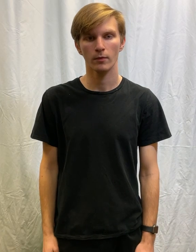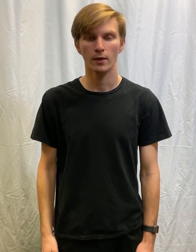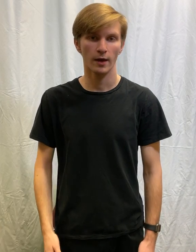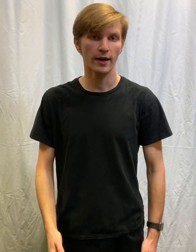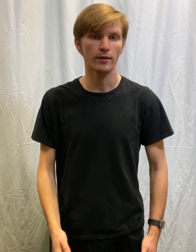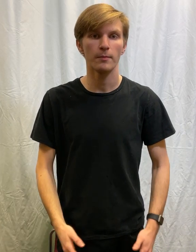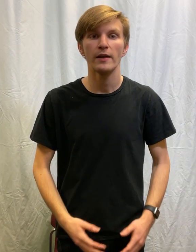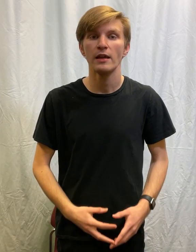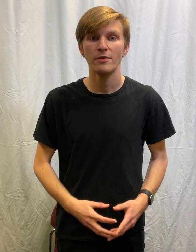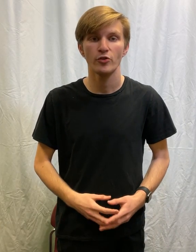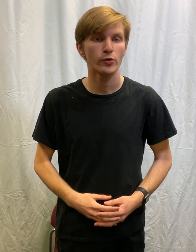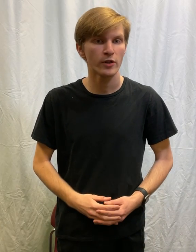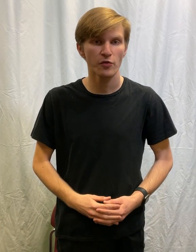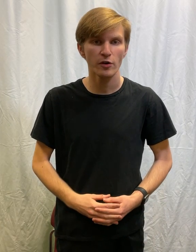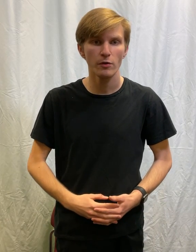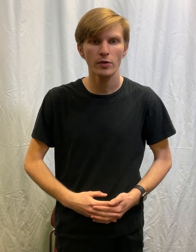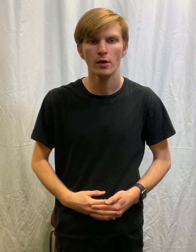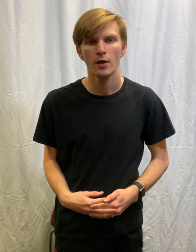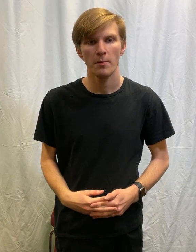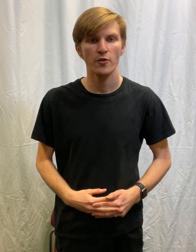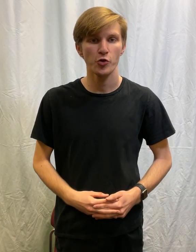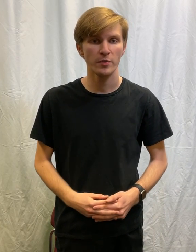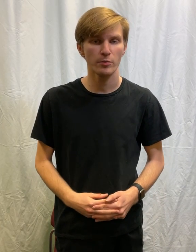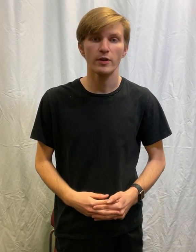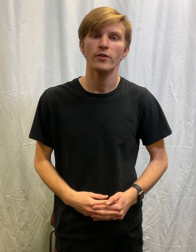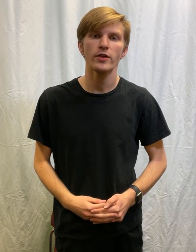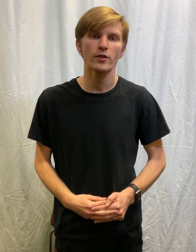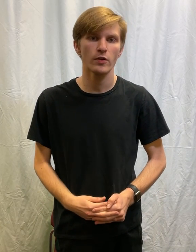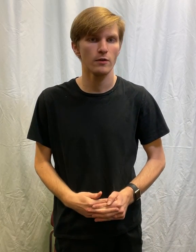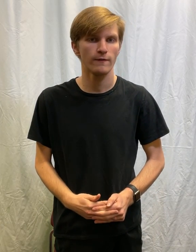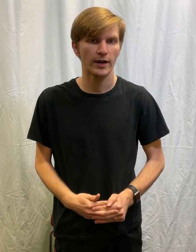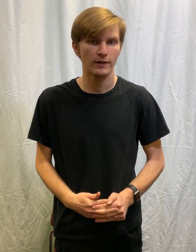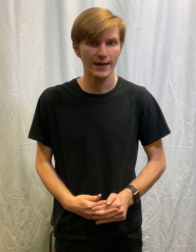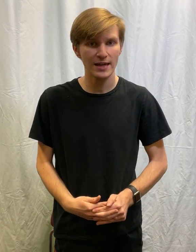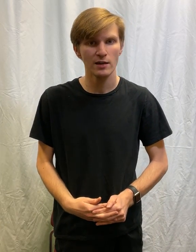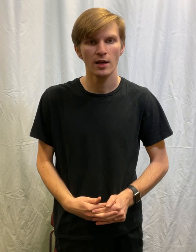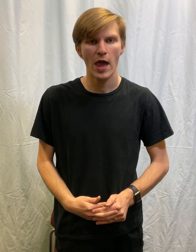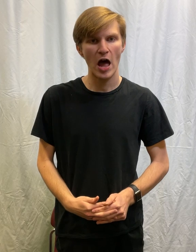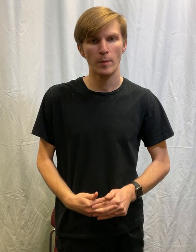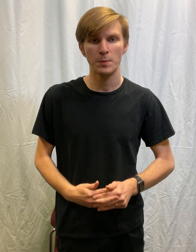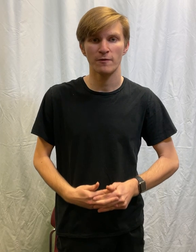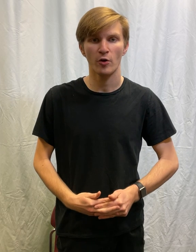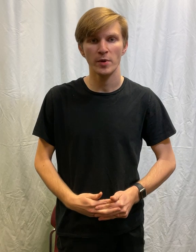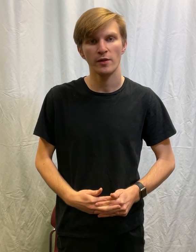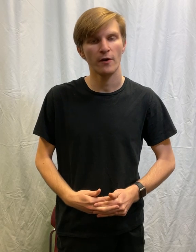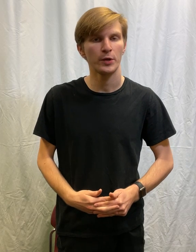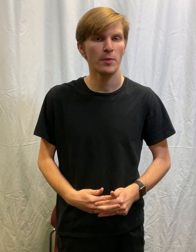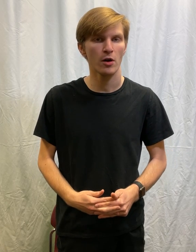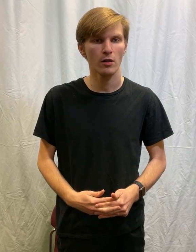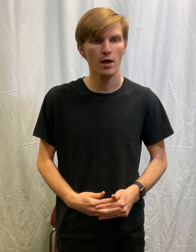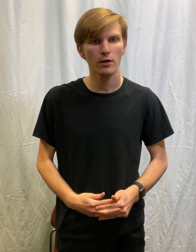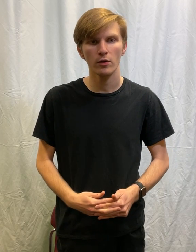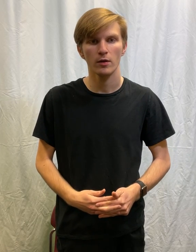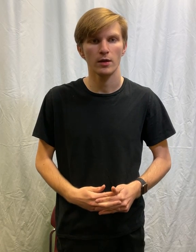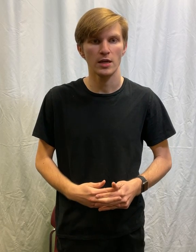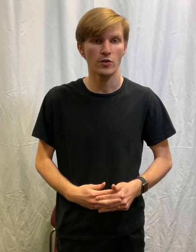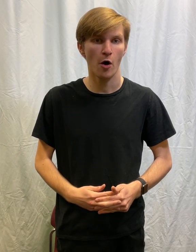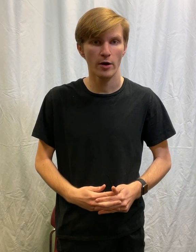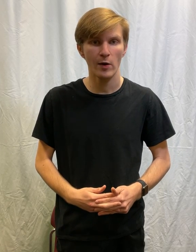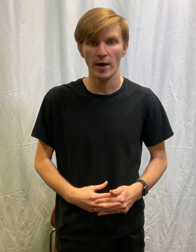Hi, my name is Jordan Cruz. My troupe number is 6258 and I'll be performing the following monologues Eat Your Heart Out